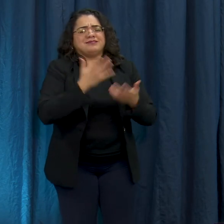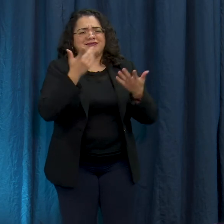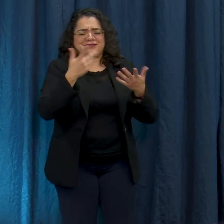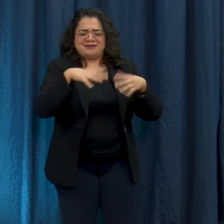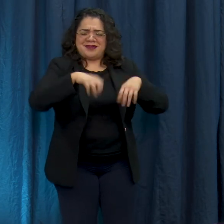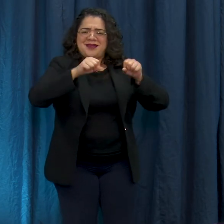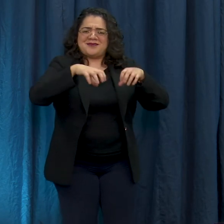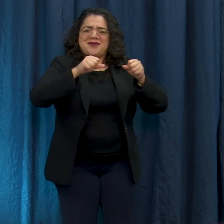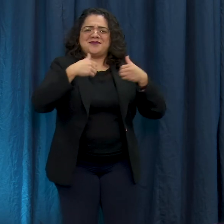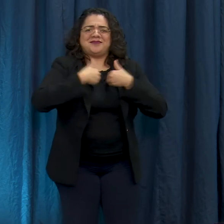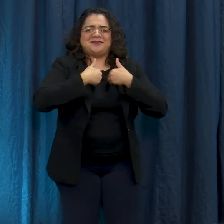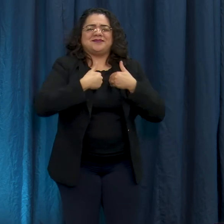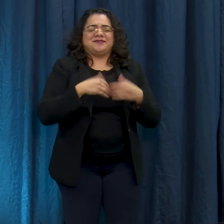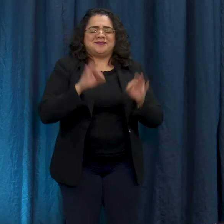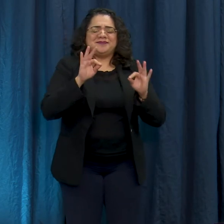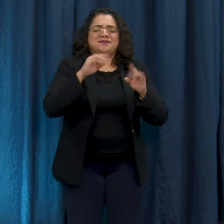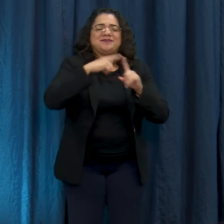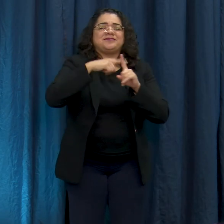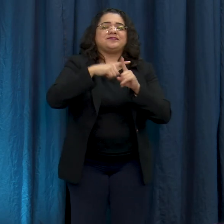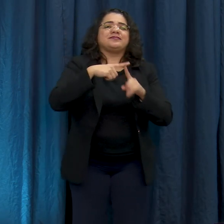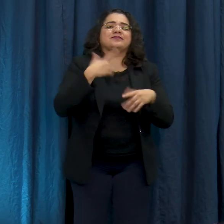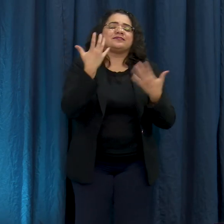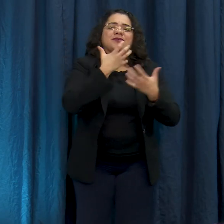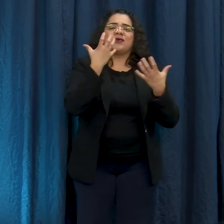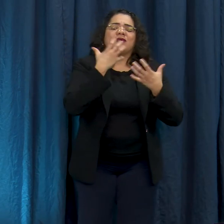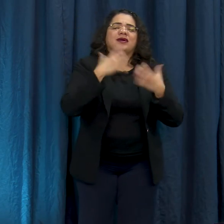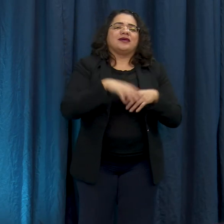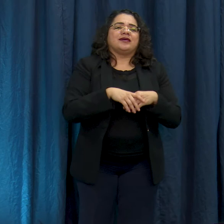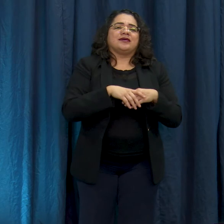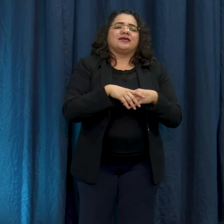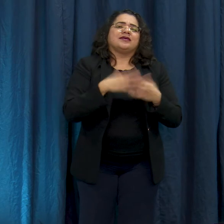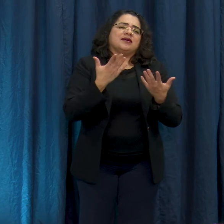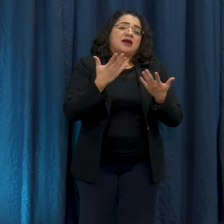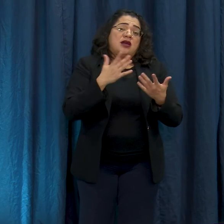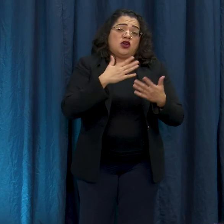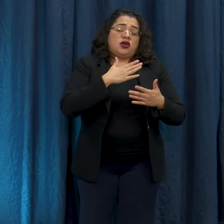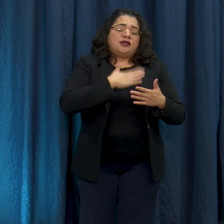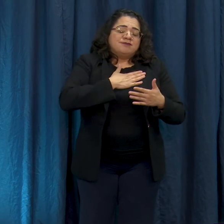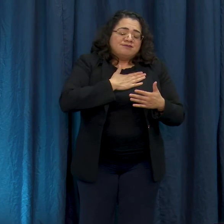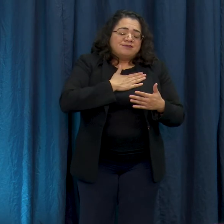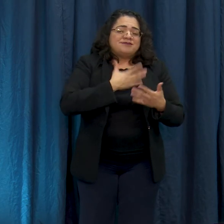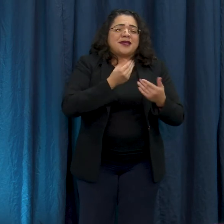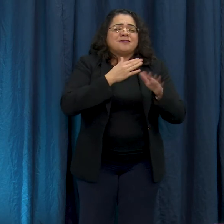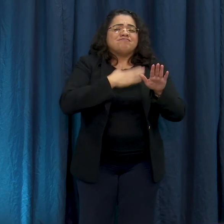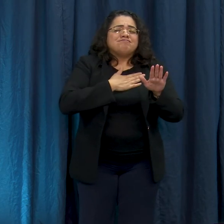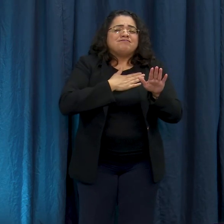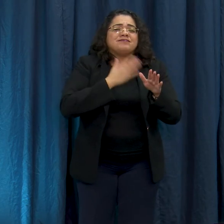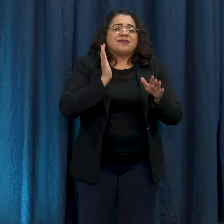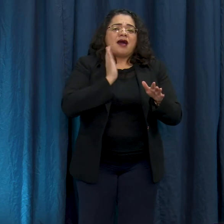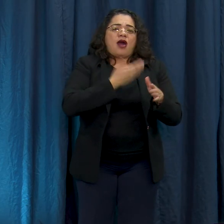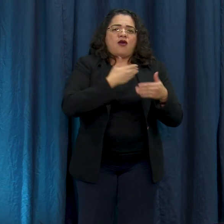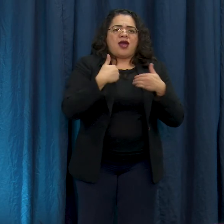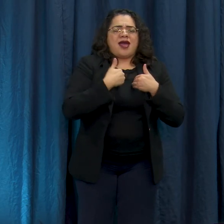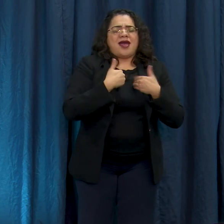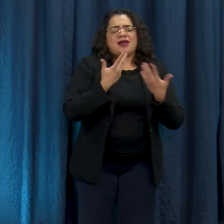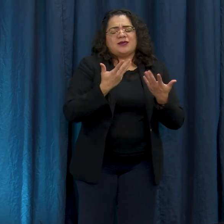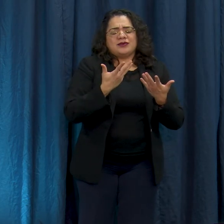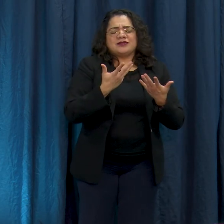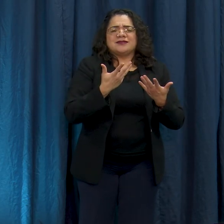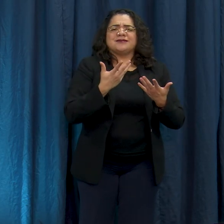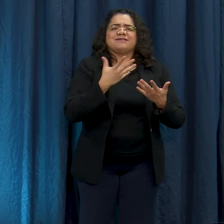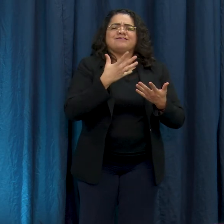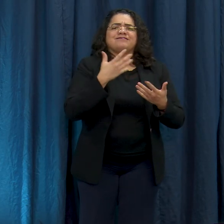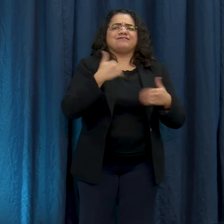Además de esta asombrosa muestra de amabilidad y compasión hacia nuestros animales, también estamos viendo muestras de caridad entre